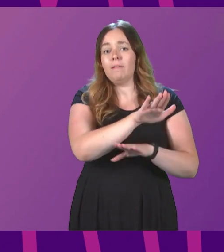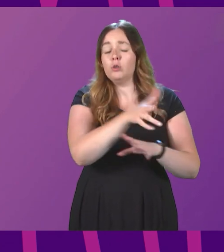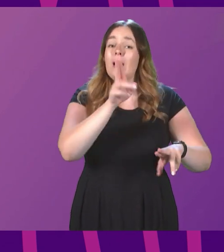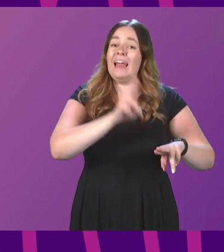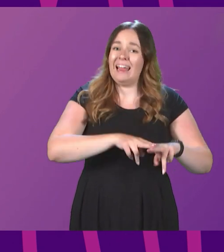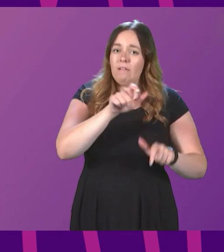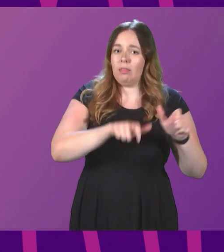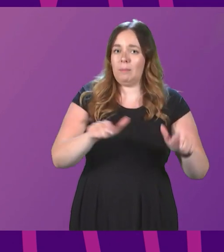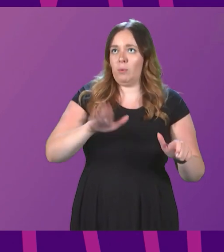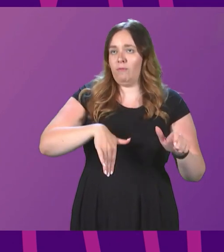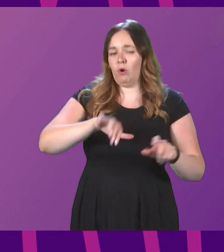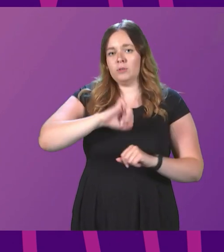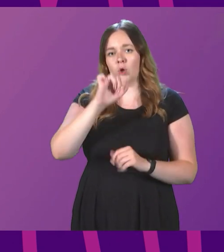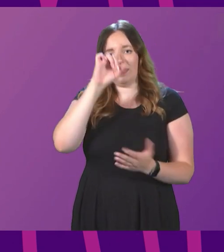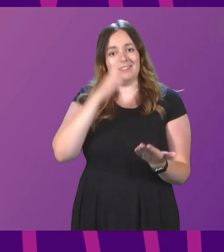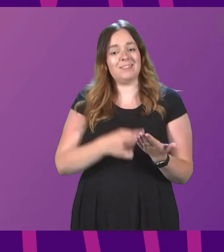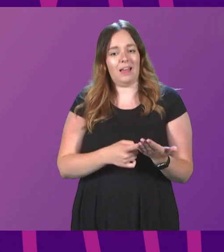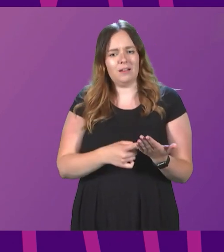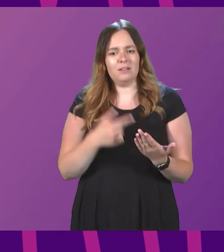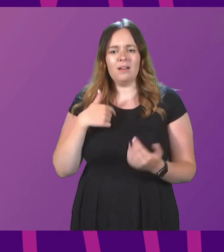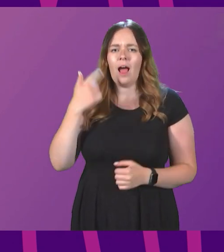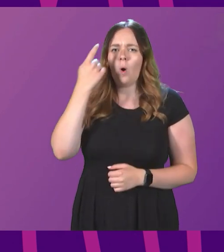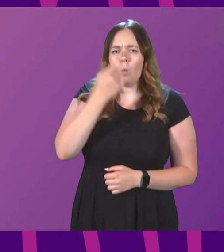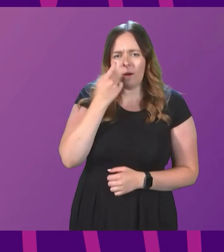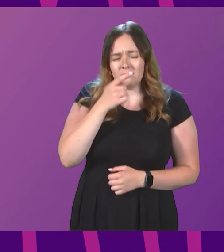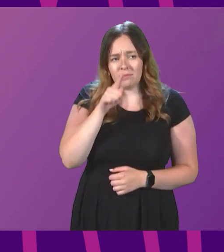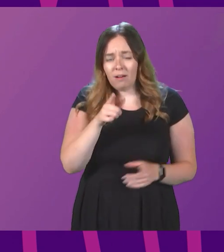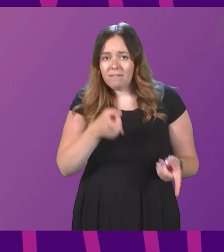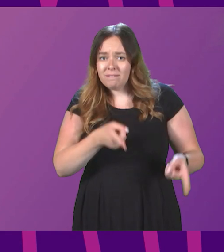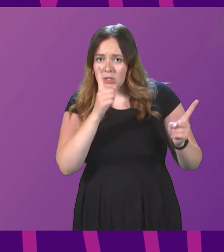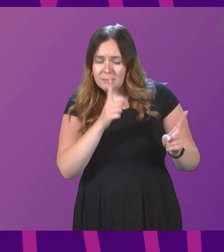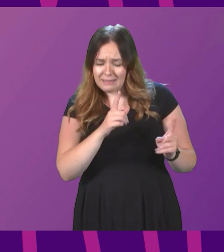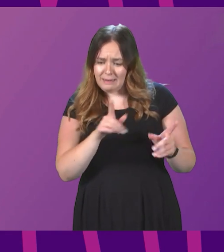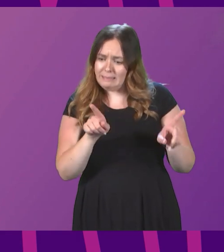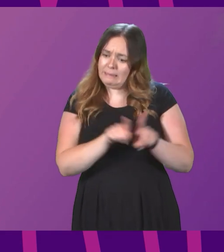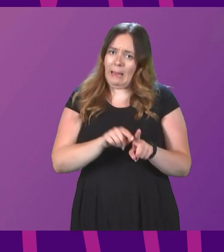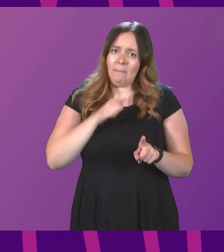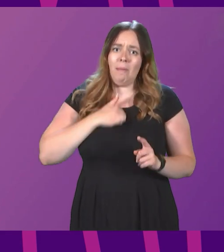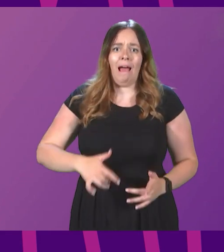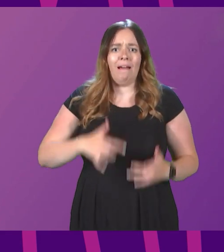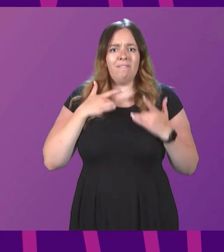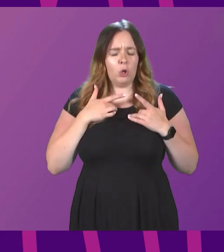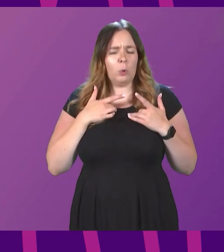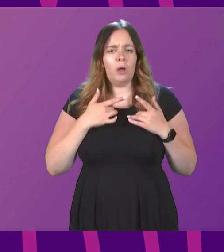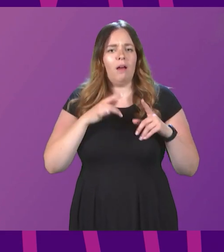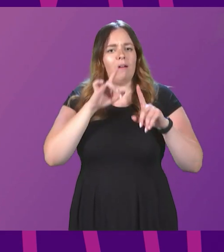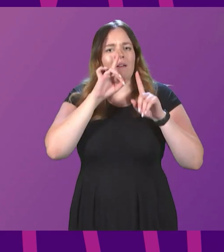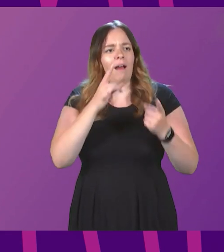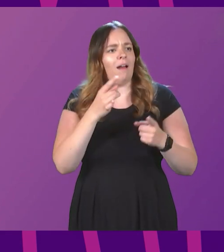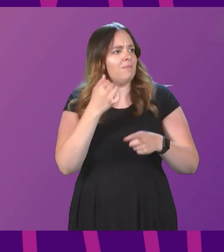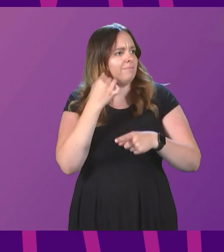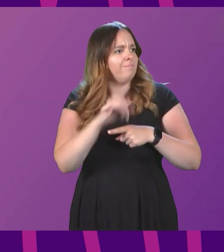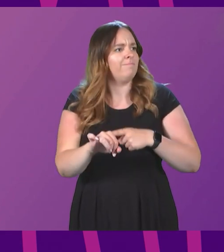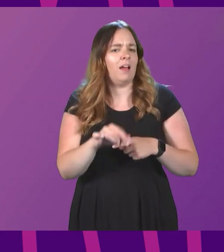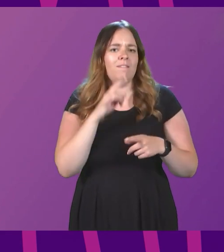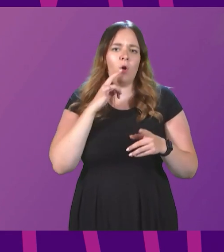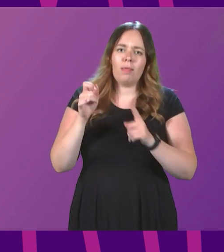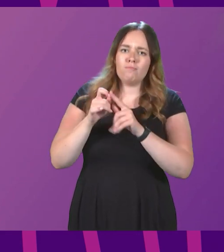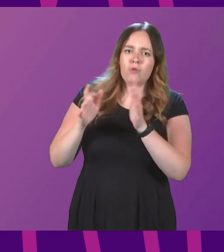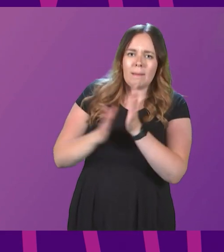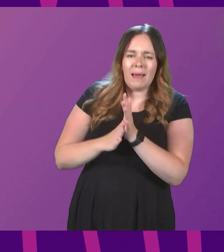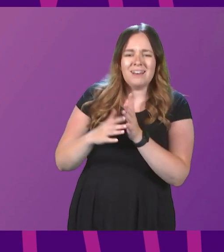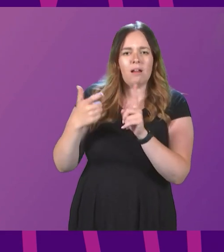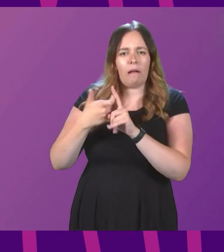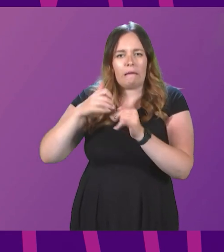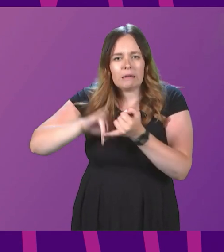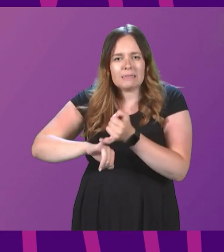the people of Scotland so choose. So I wonder, does the first minister therefore share my view that it's completely indefensible for the prime minister, Keir Starmer,